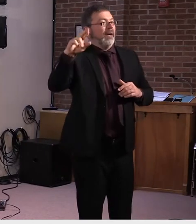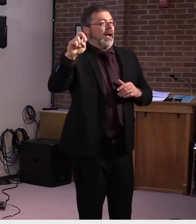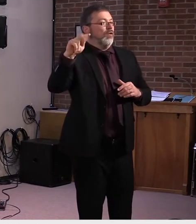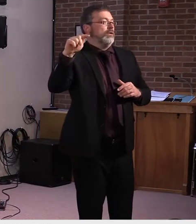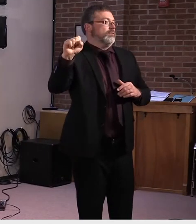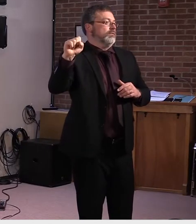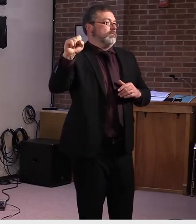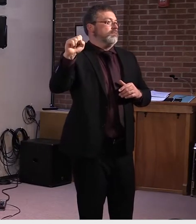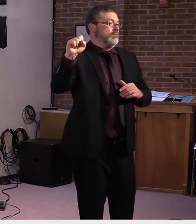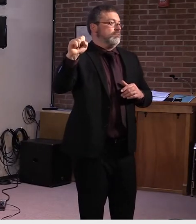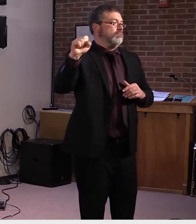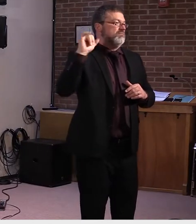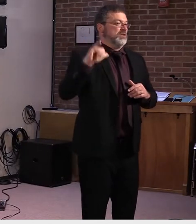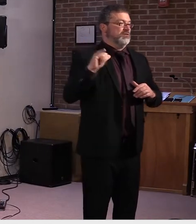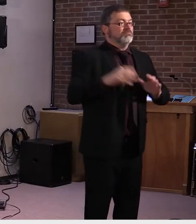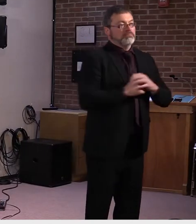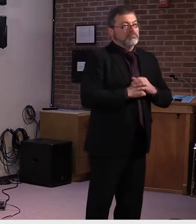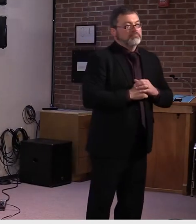French.